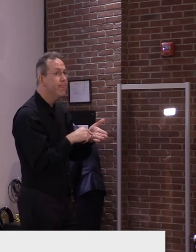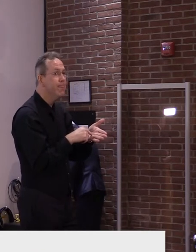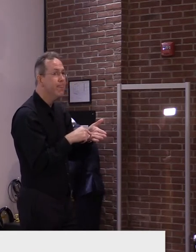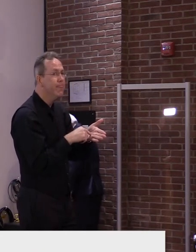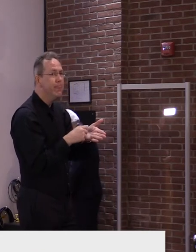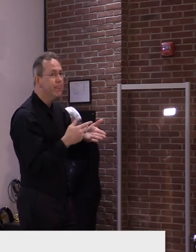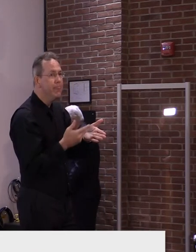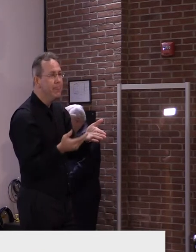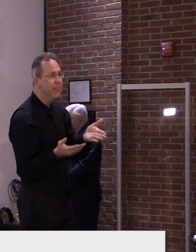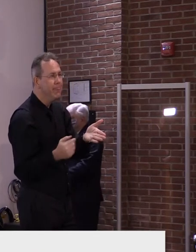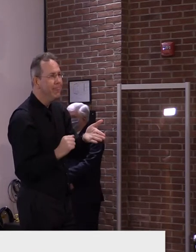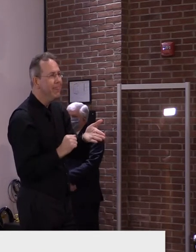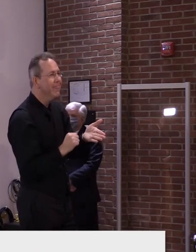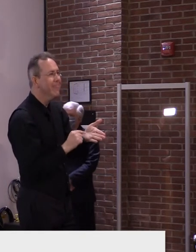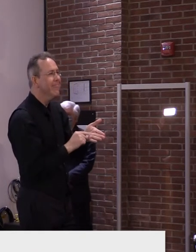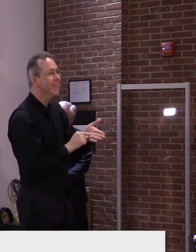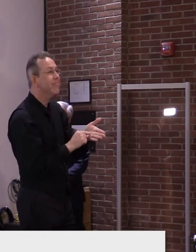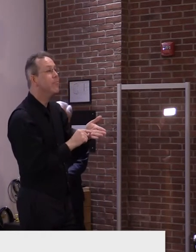Fairhaven.